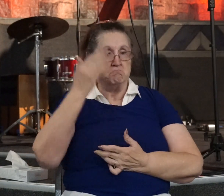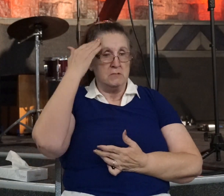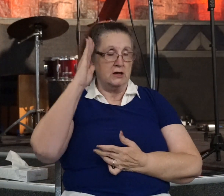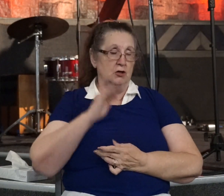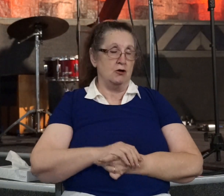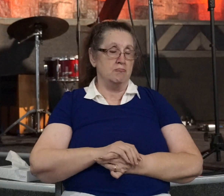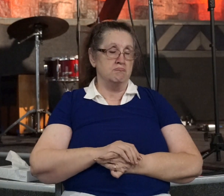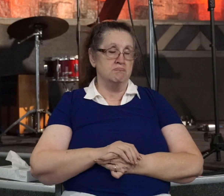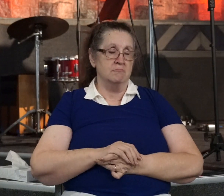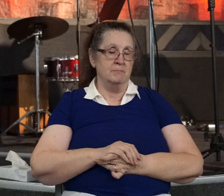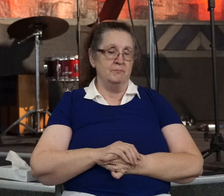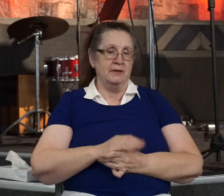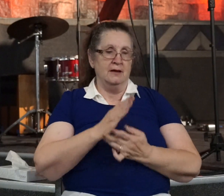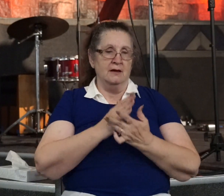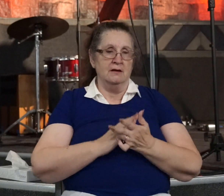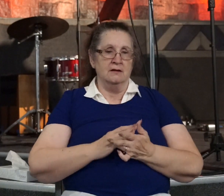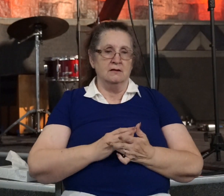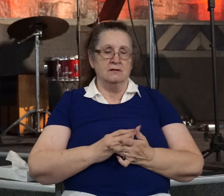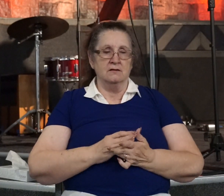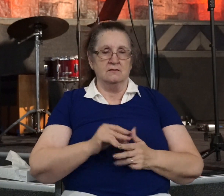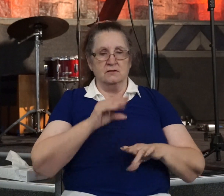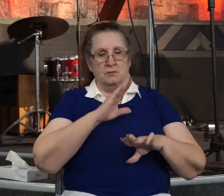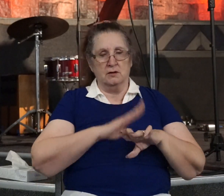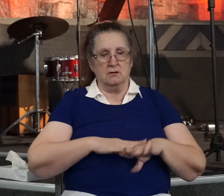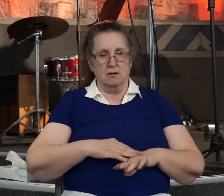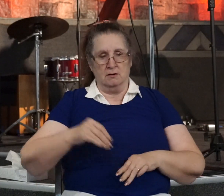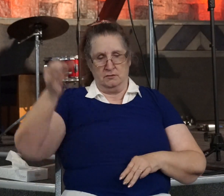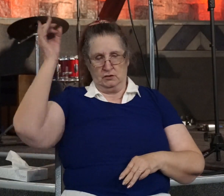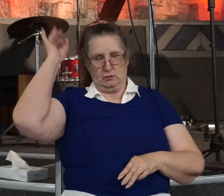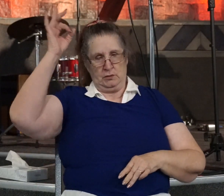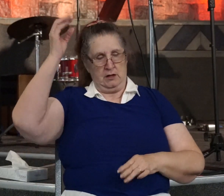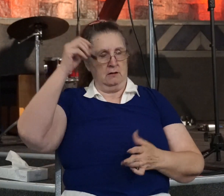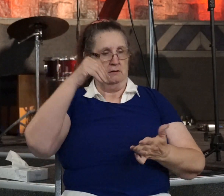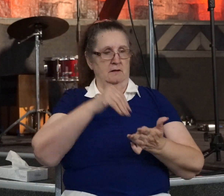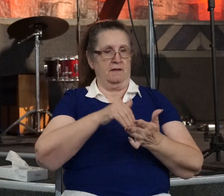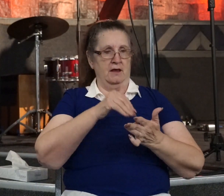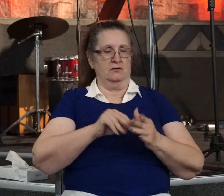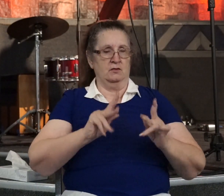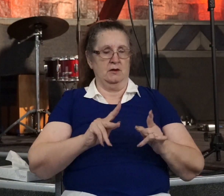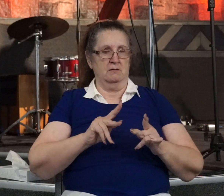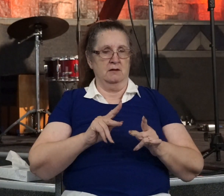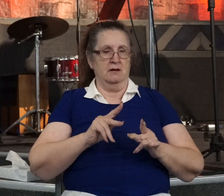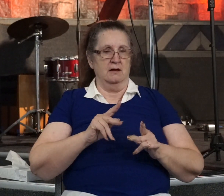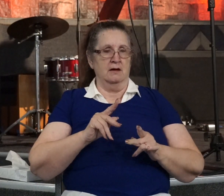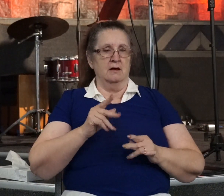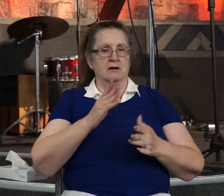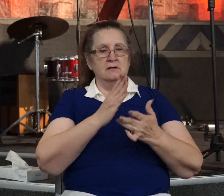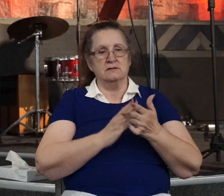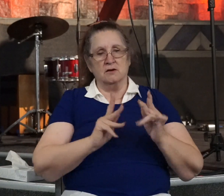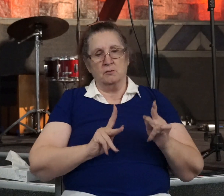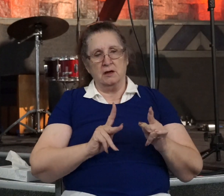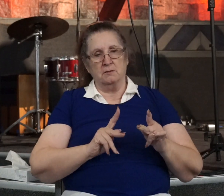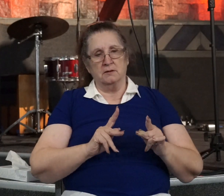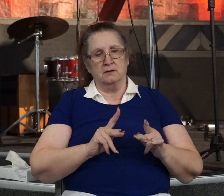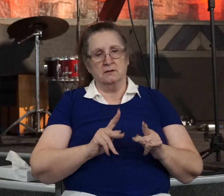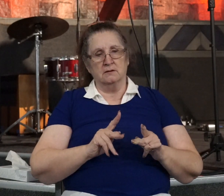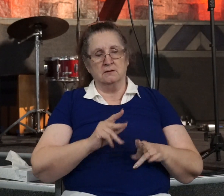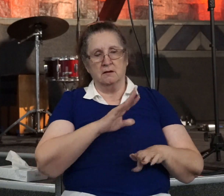some are called to stand up and speak to thousands and some are called to stand up and speak to just one